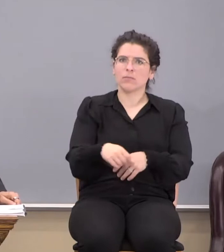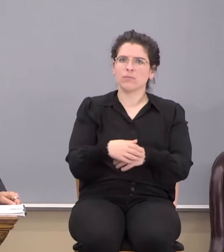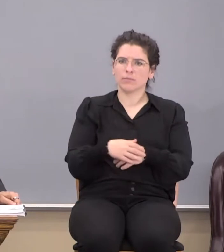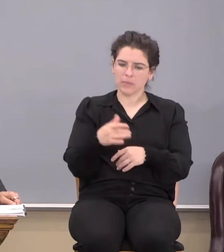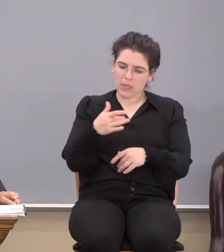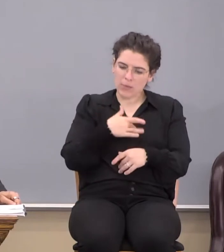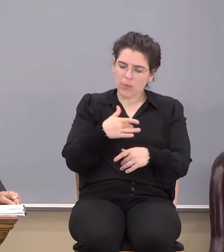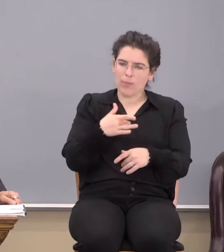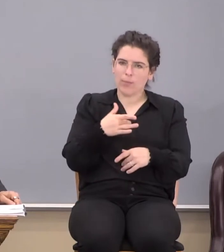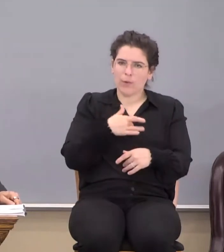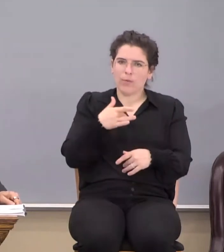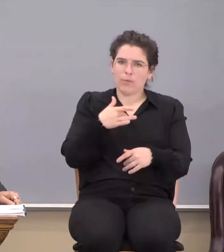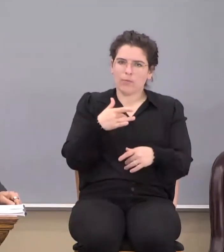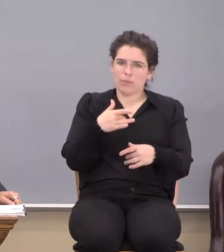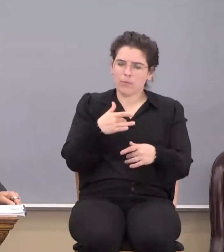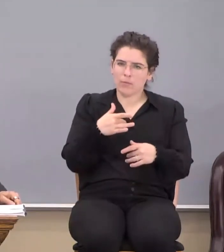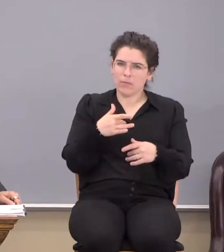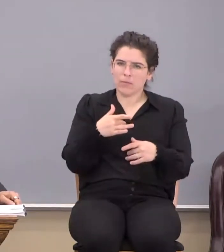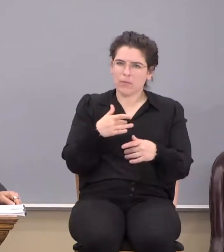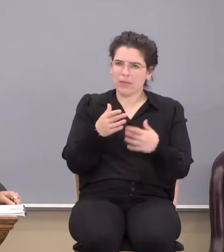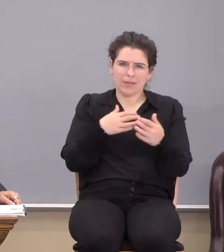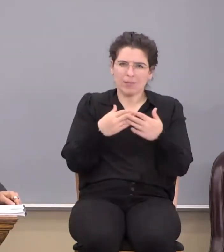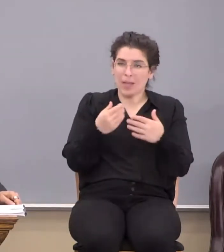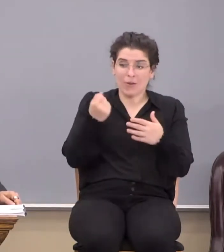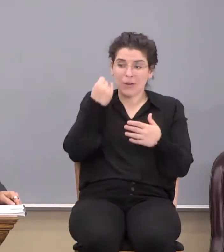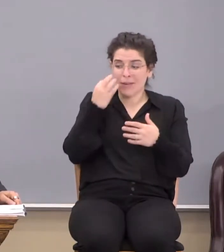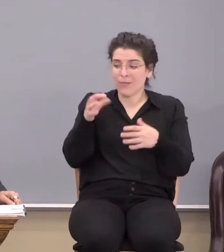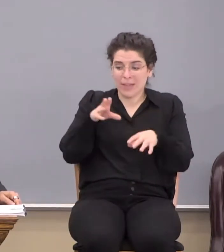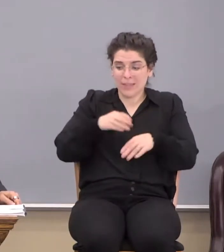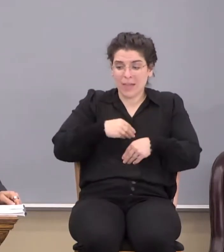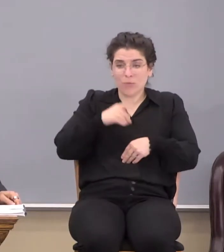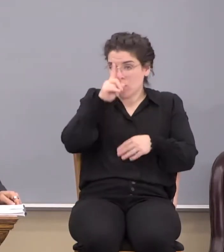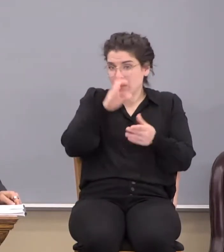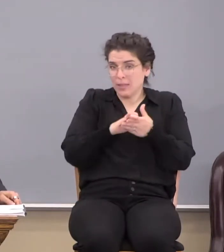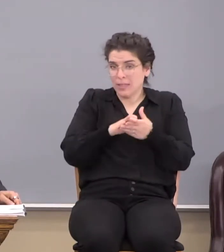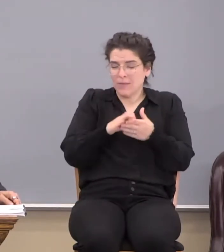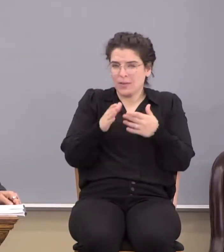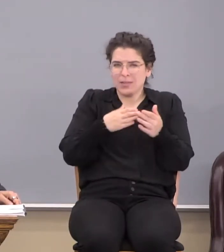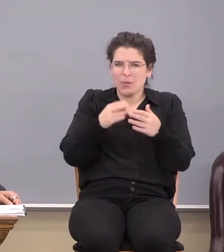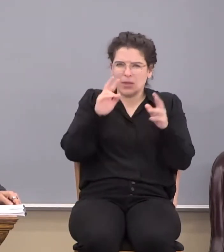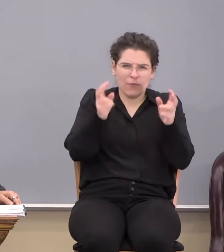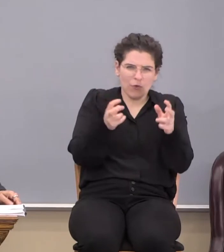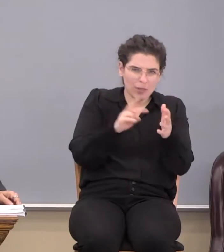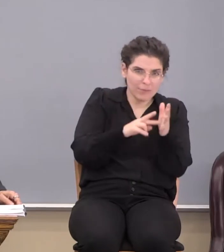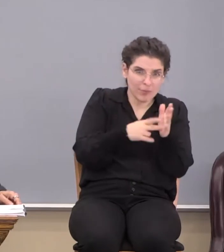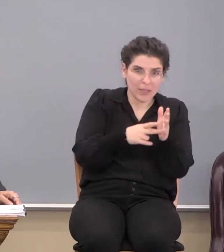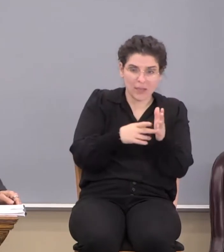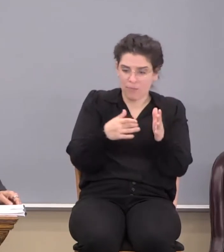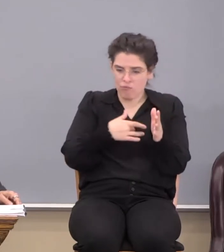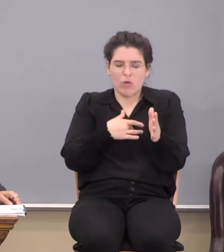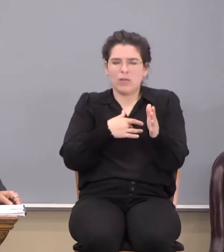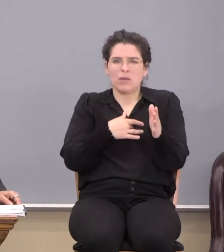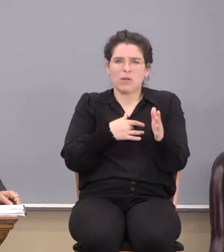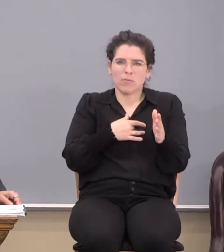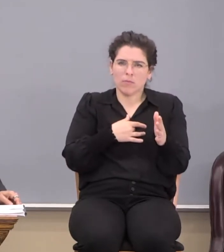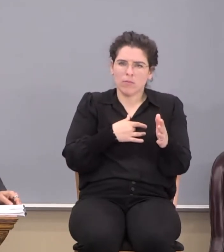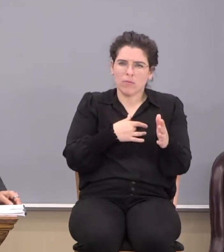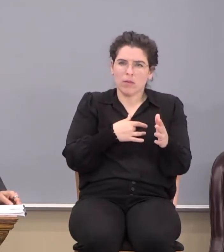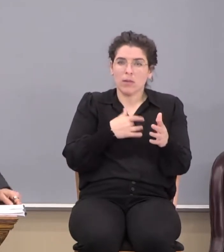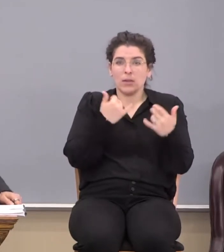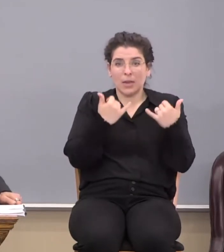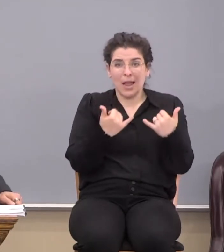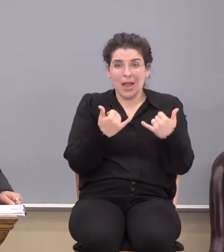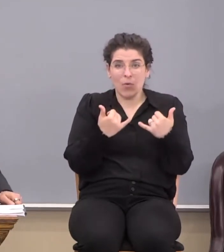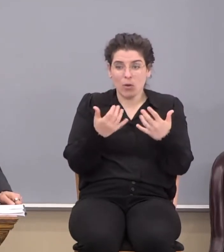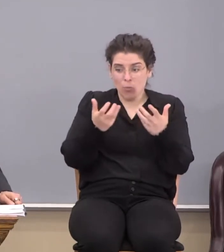It's pricking it. It's cutting it. Whether or not they accept it is not what that phrase means, that it pricked them and cut them and so forth. Now,